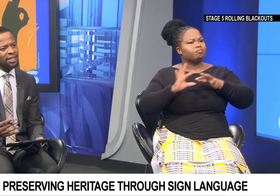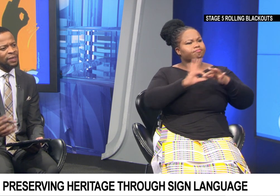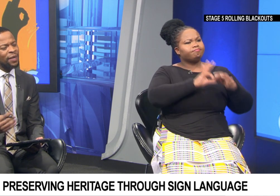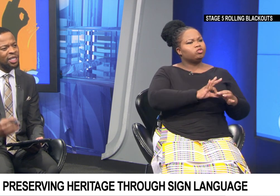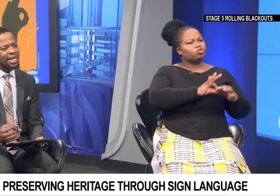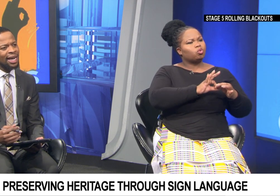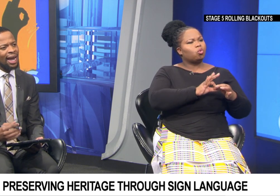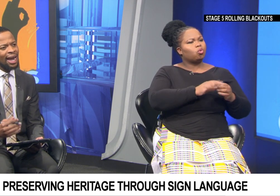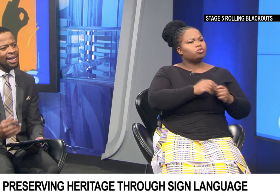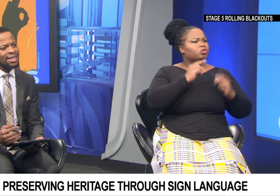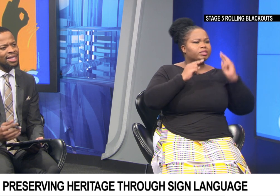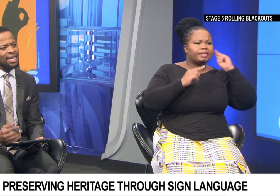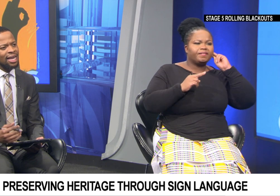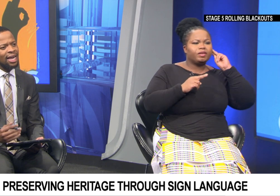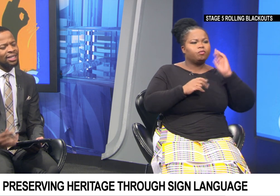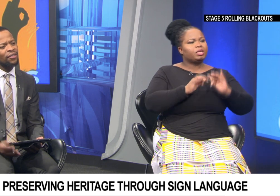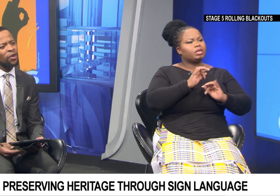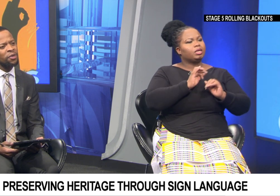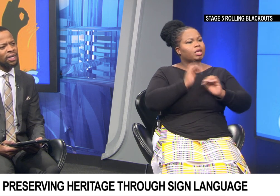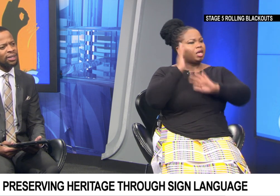especially in the deaf community?